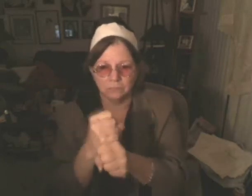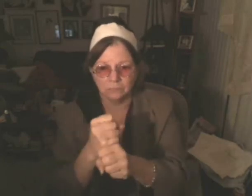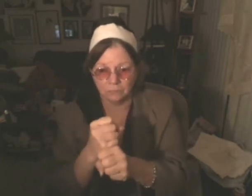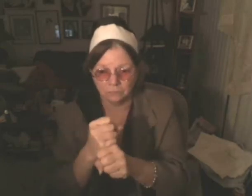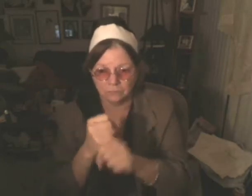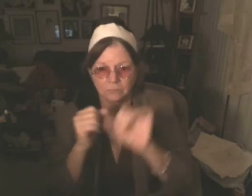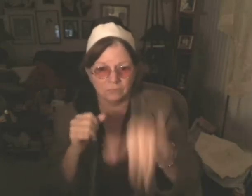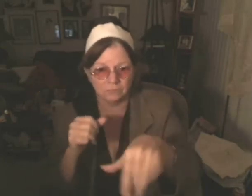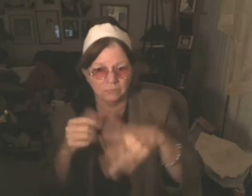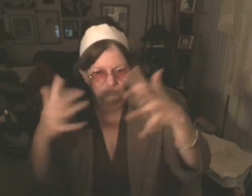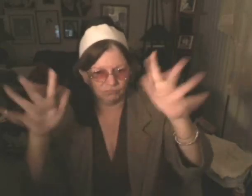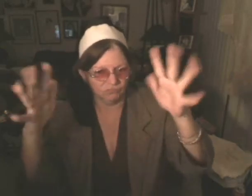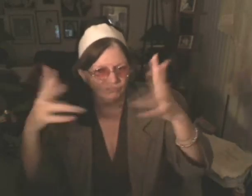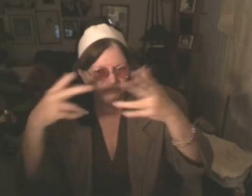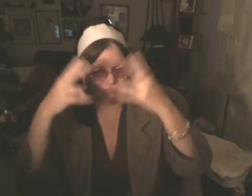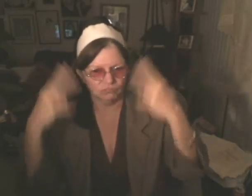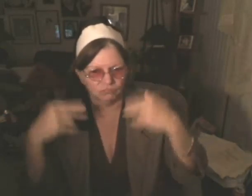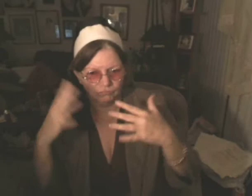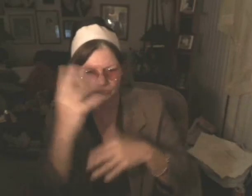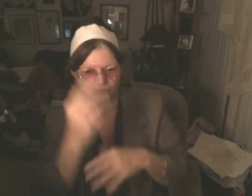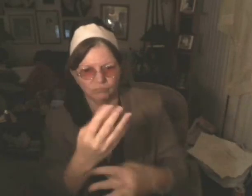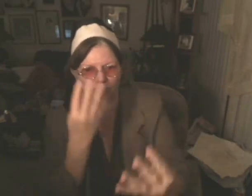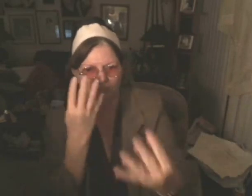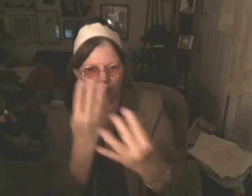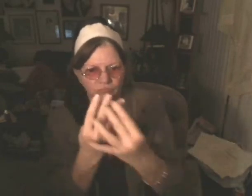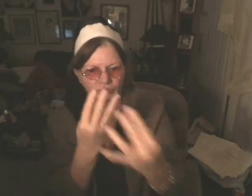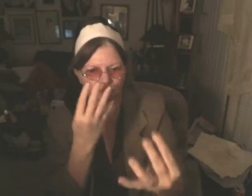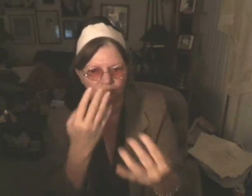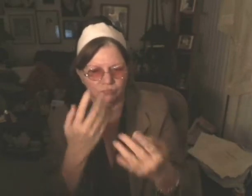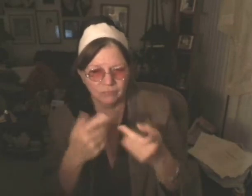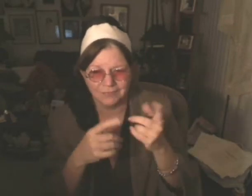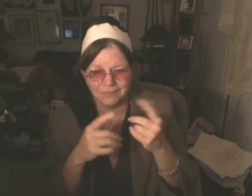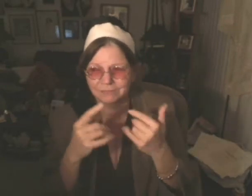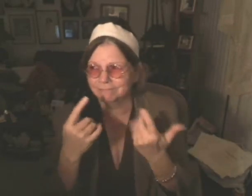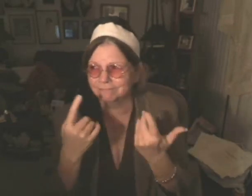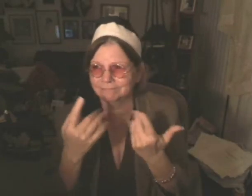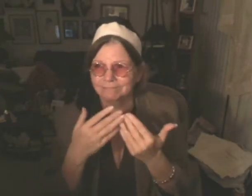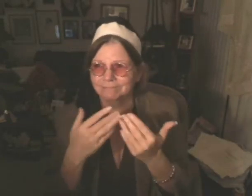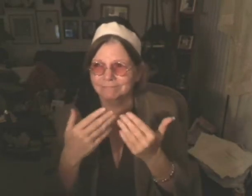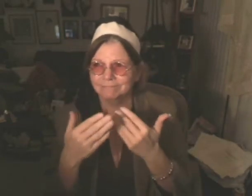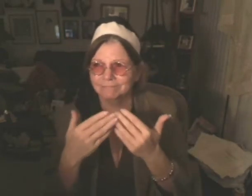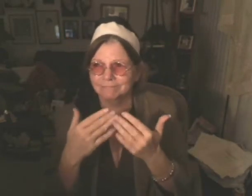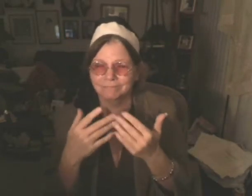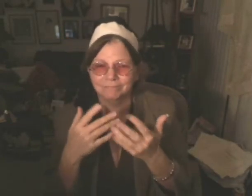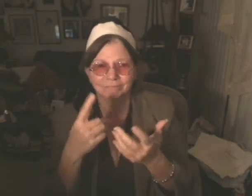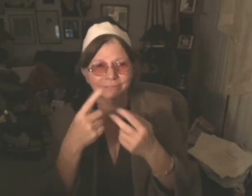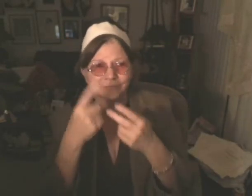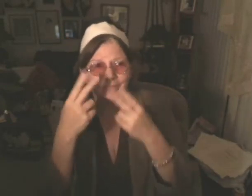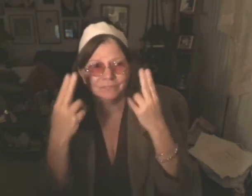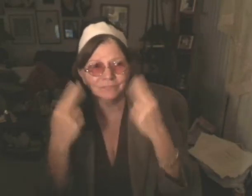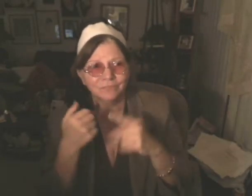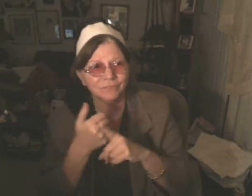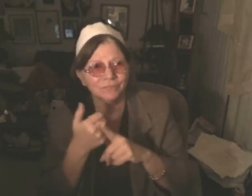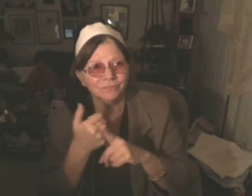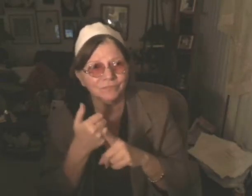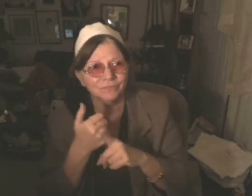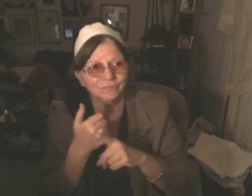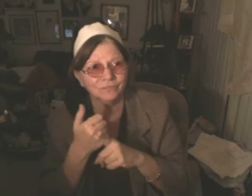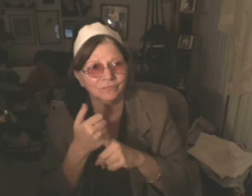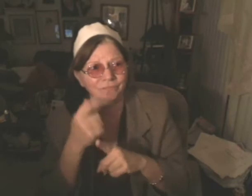bottom of your foot that said you were going to die in two months. You have no expiration date. I thought, oh. Cancer Treatment Centers of